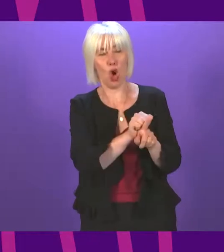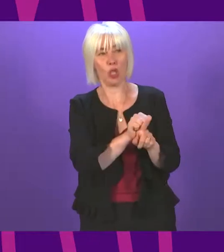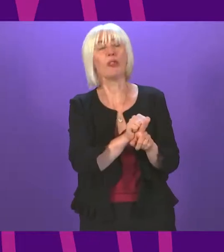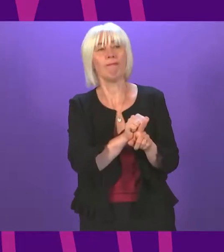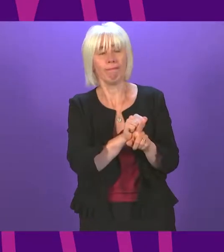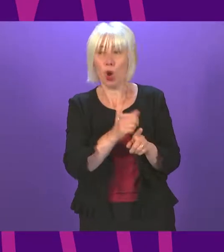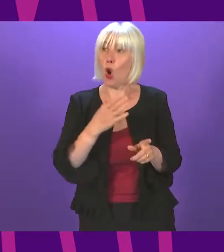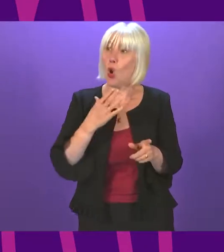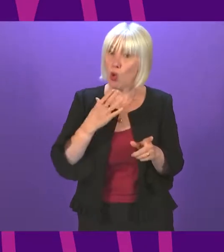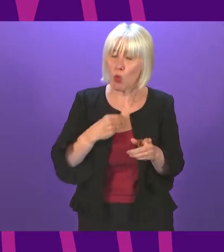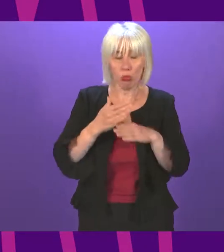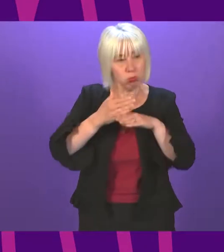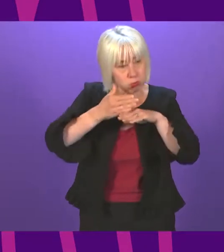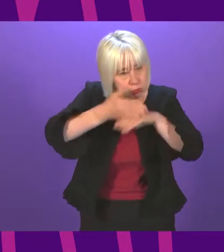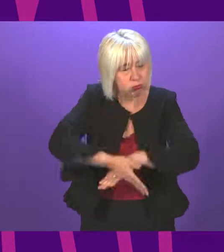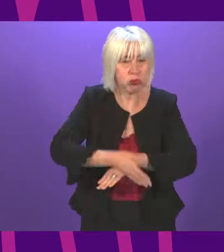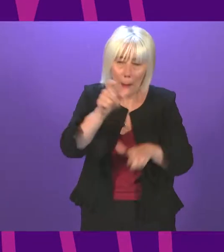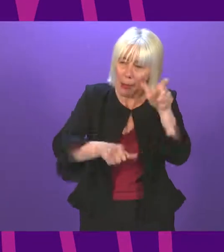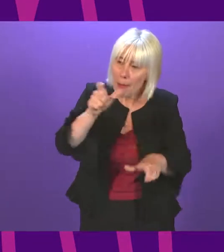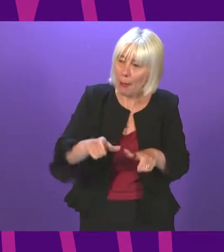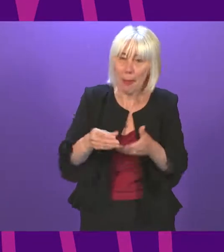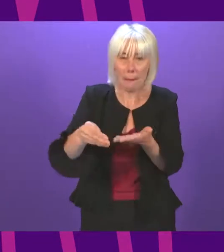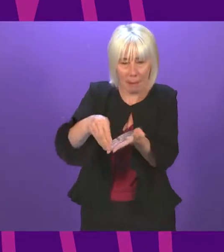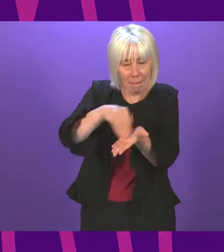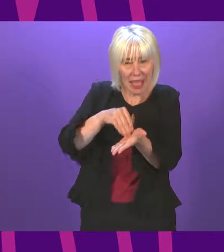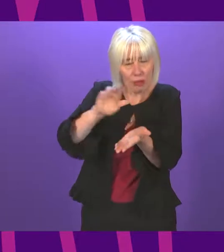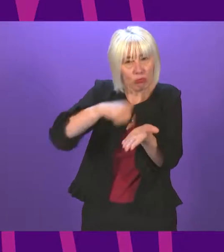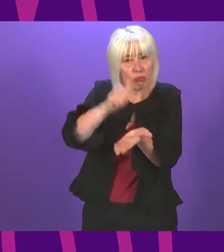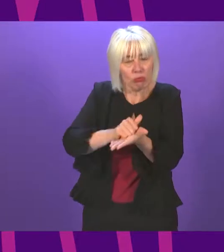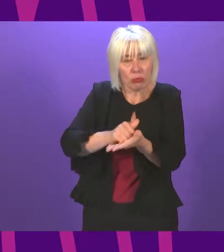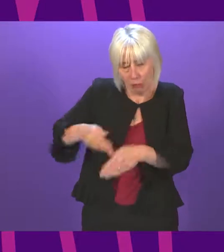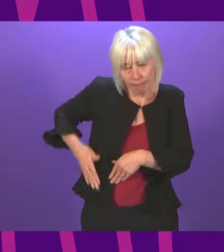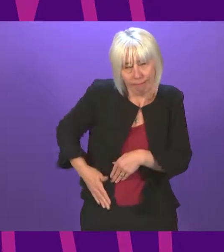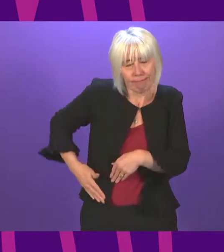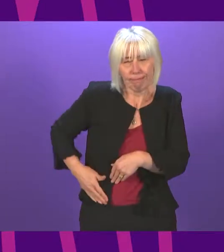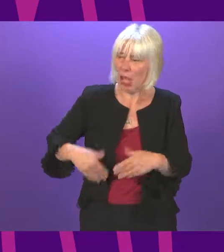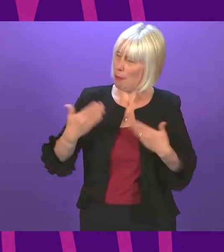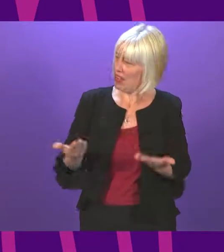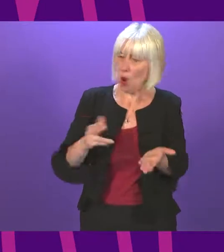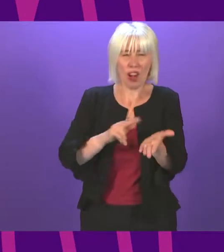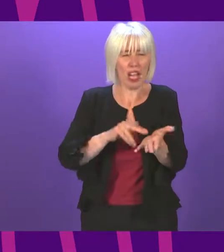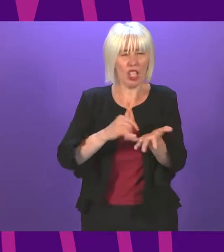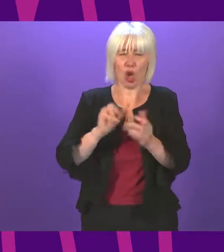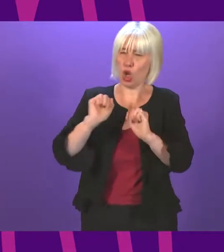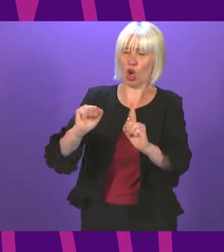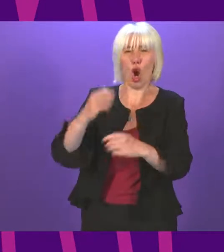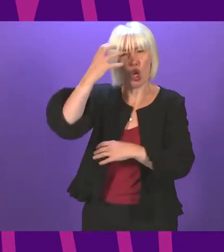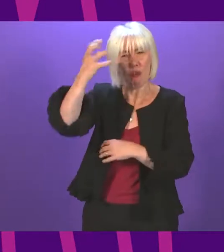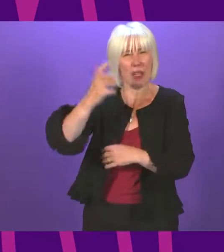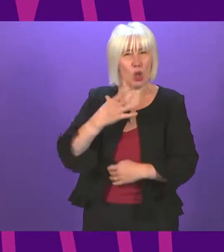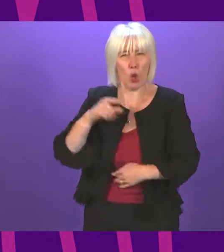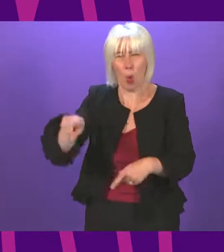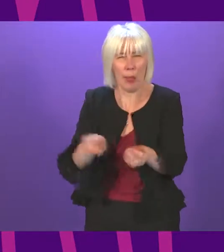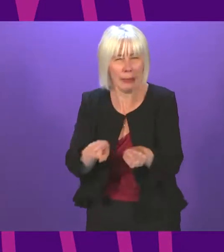want hardworking people to have more money in their pockets. I just don't understand why Nicola Sturgeon and her government don't.